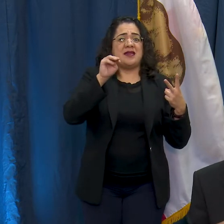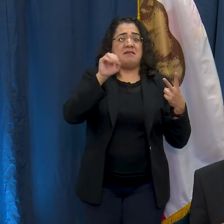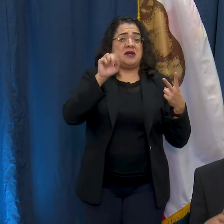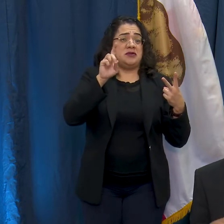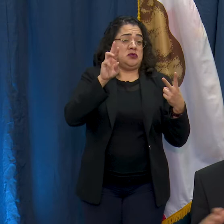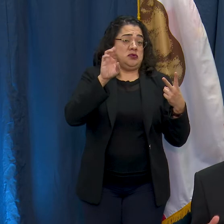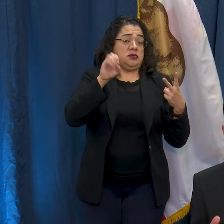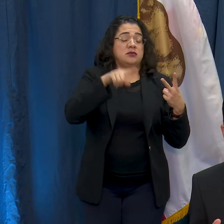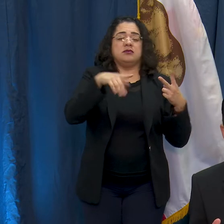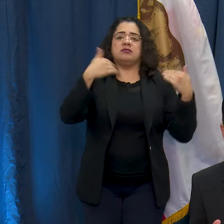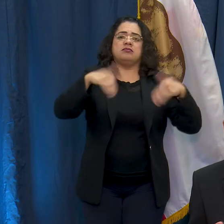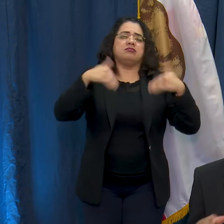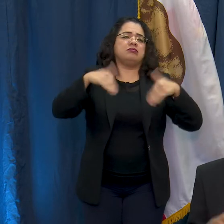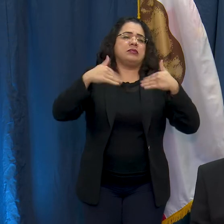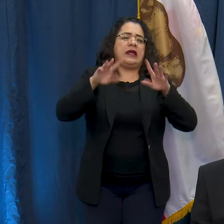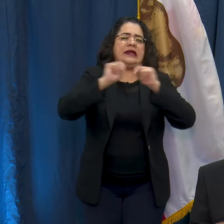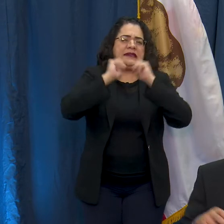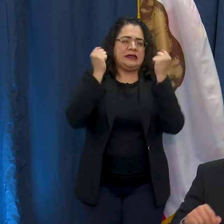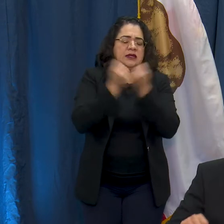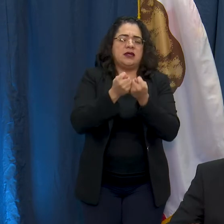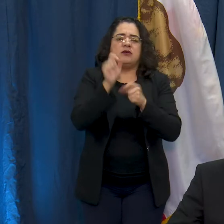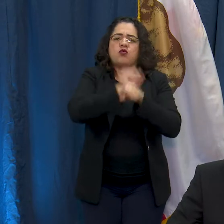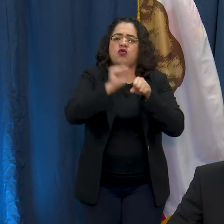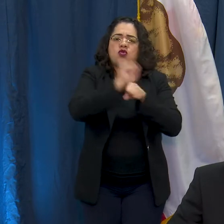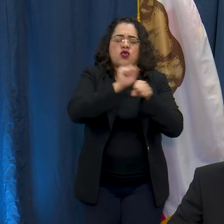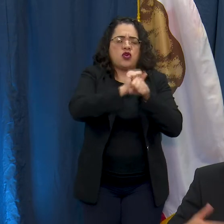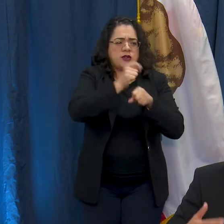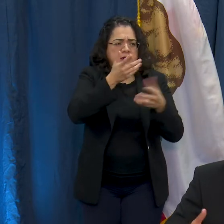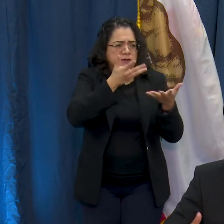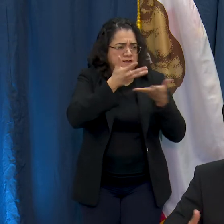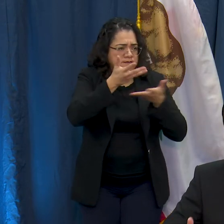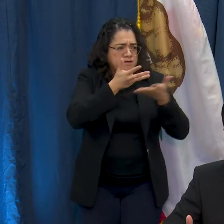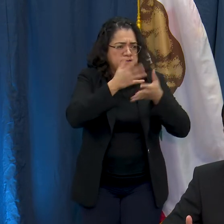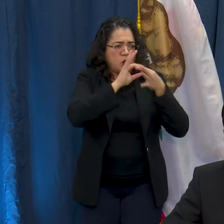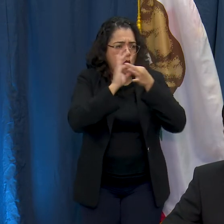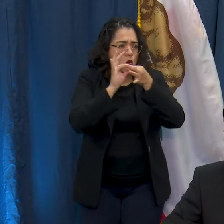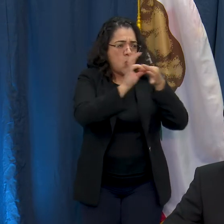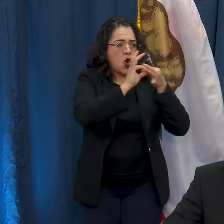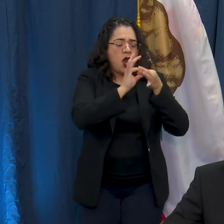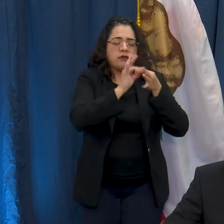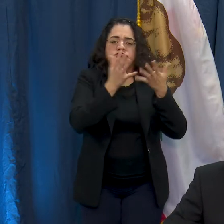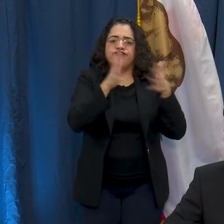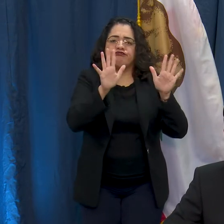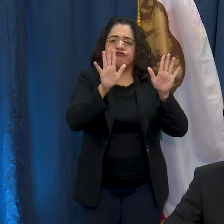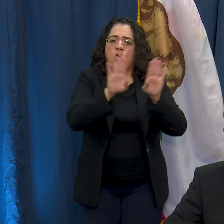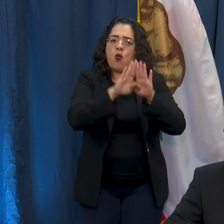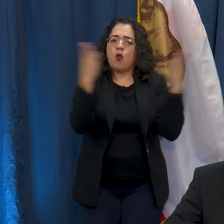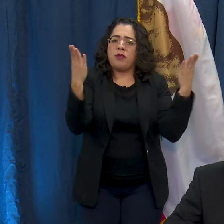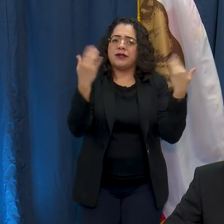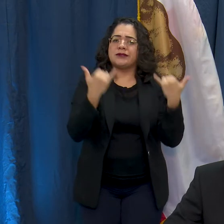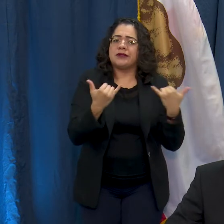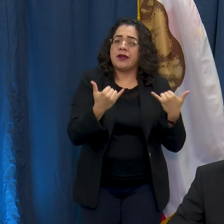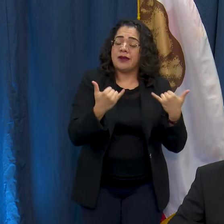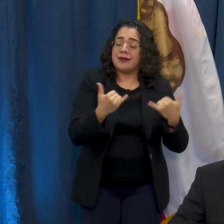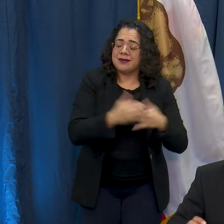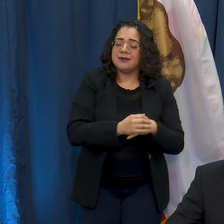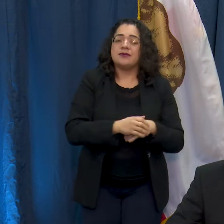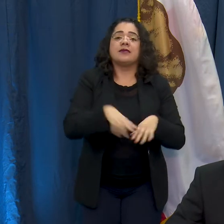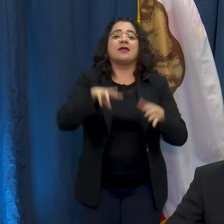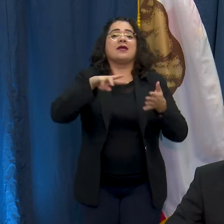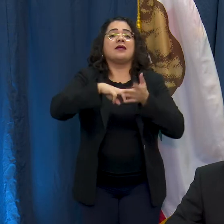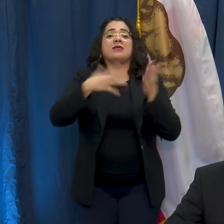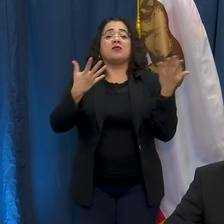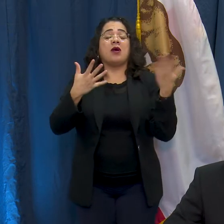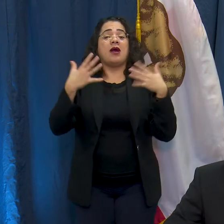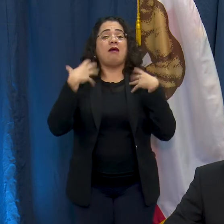team in working with the city to ensure that we open up this clinic. So what what does this mean for Long Beach? The Health